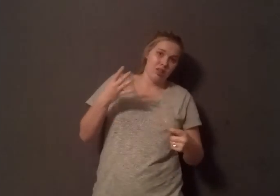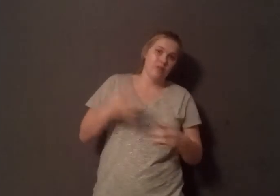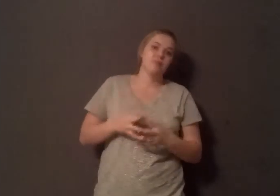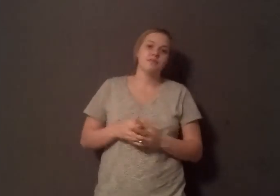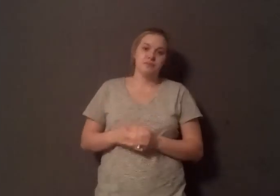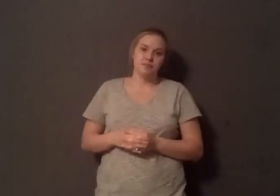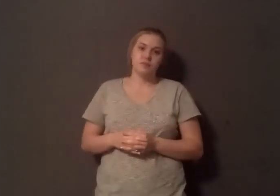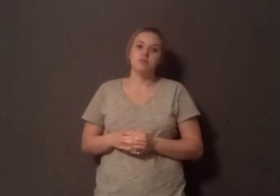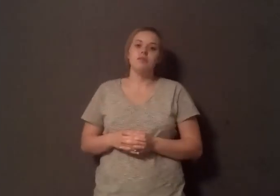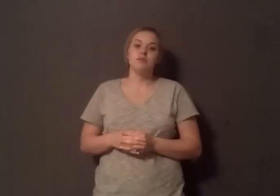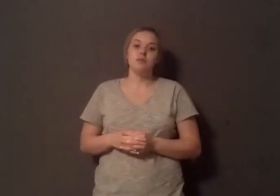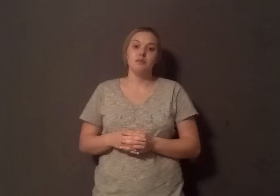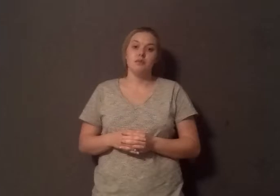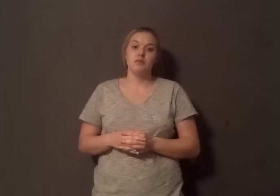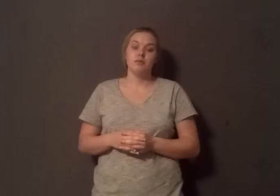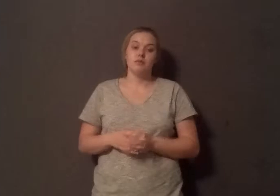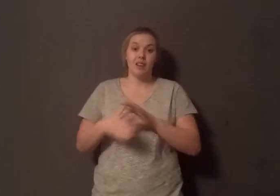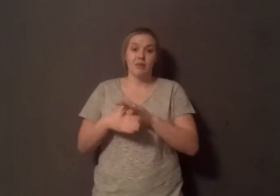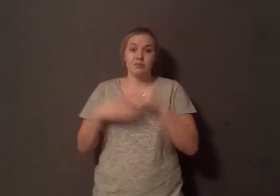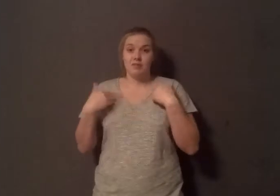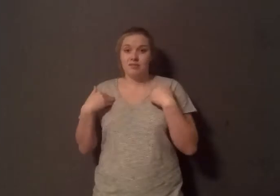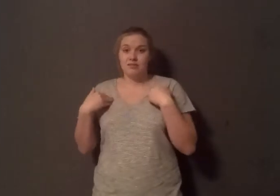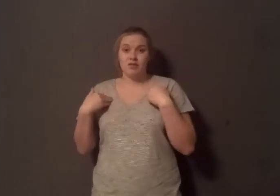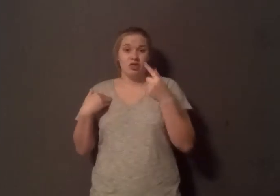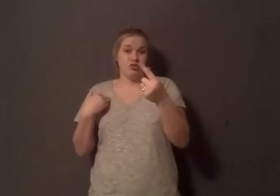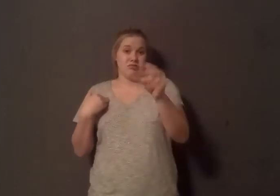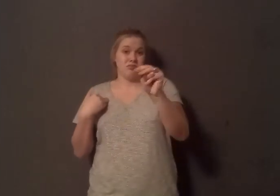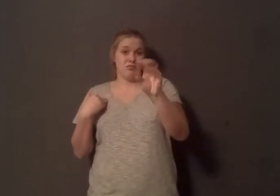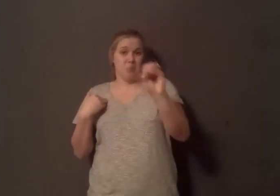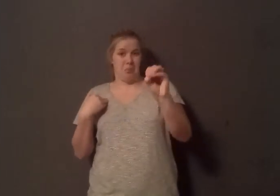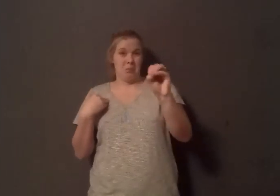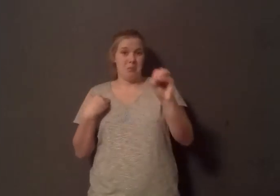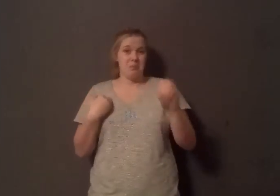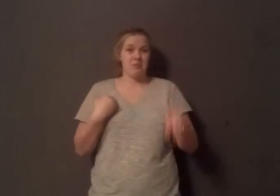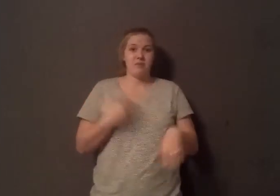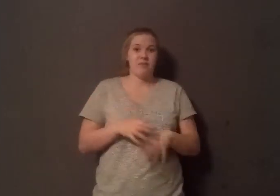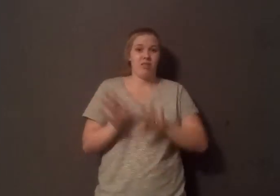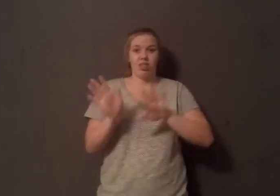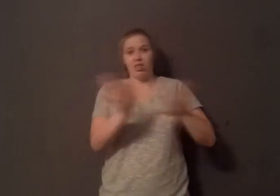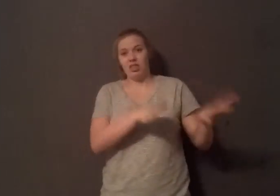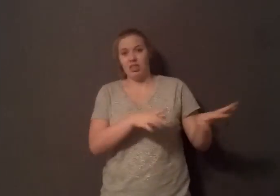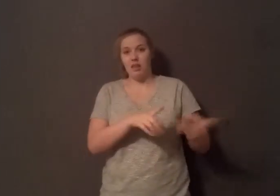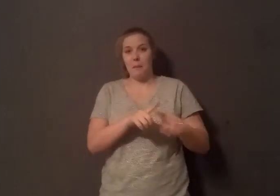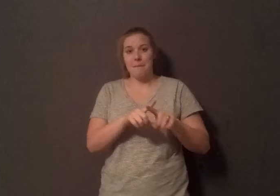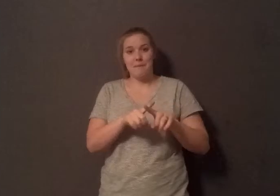corn, and soy, which are very laden in pesticides. PCBs have been banned since the 70s, but they persist in the